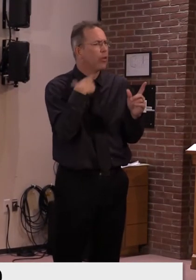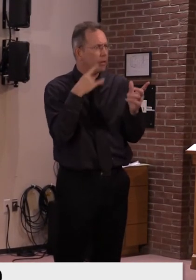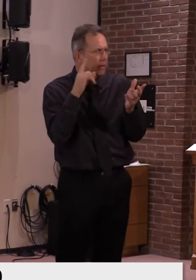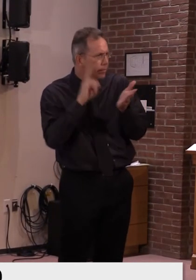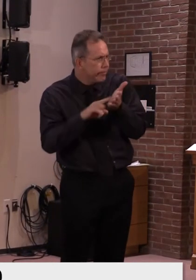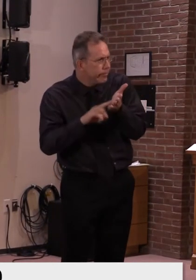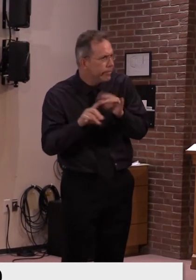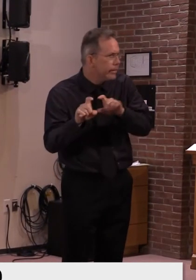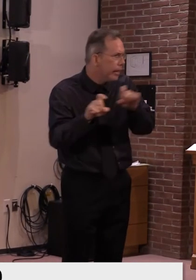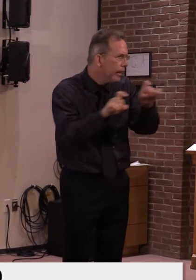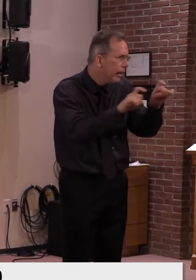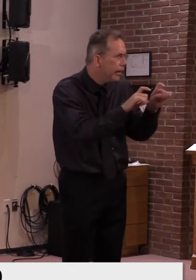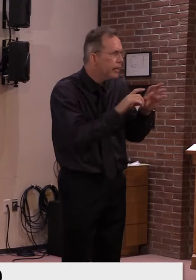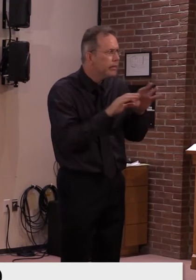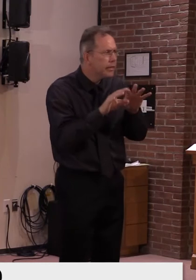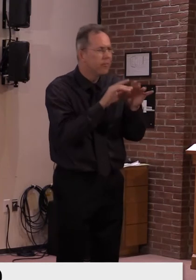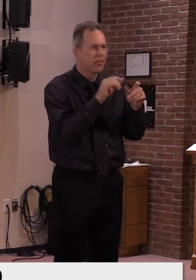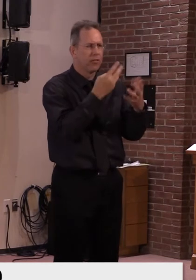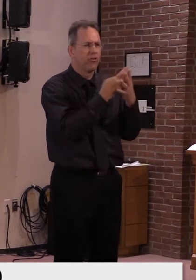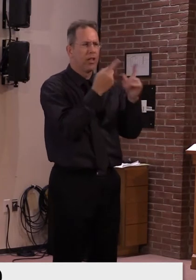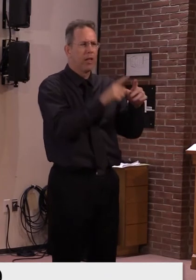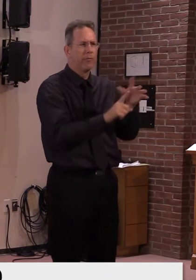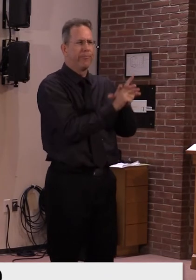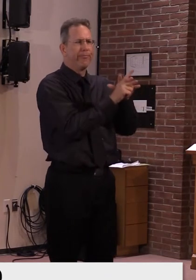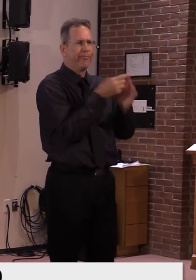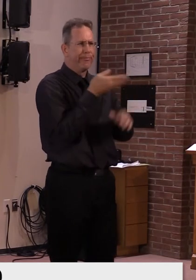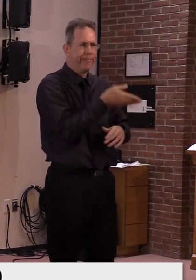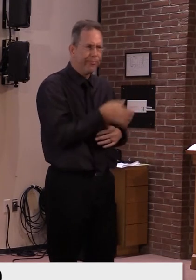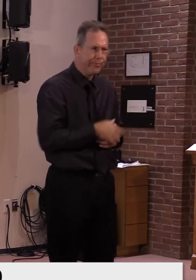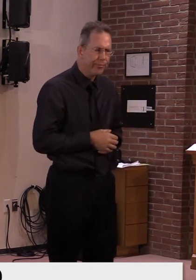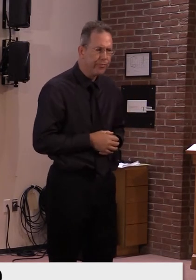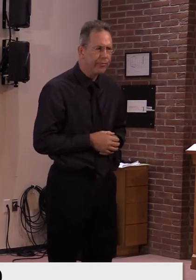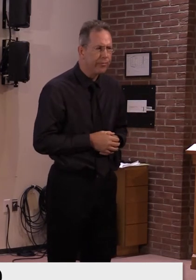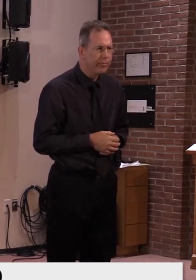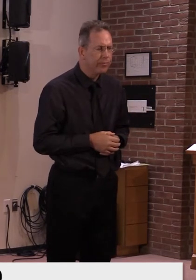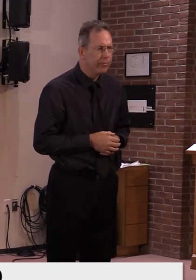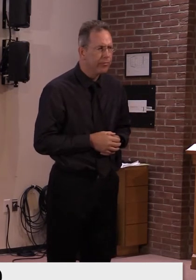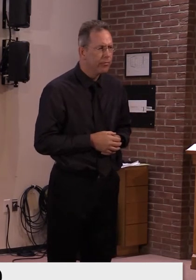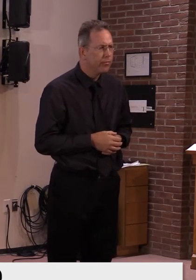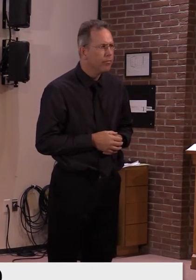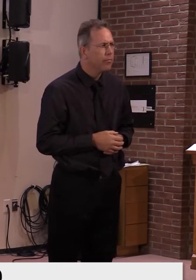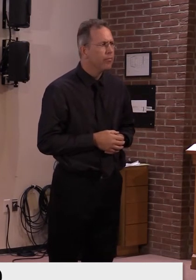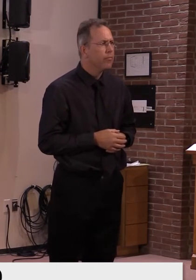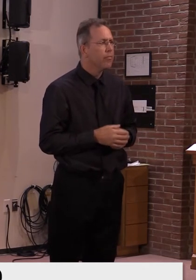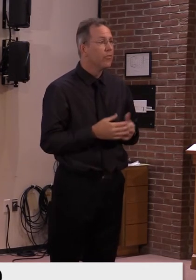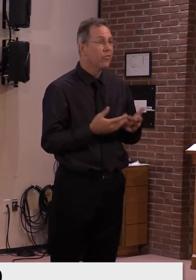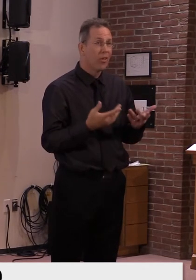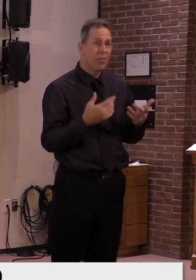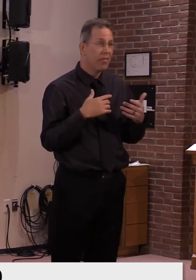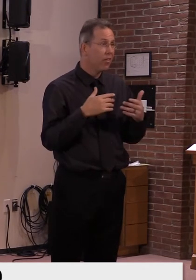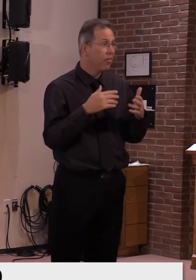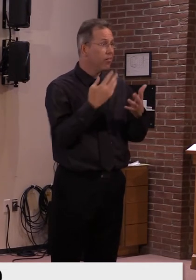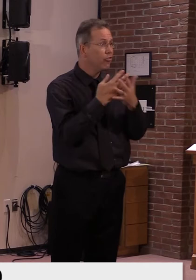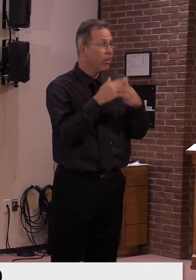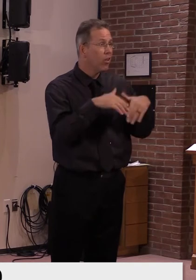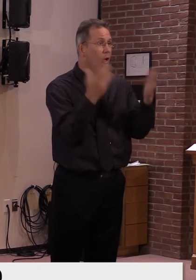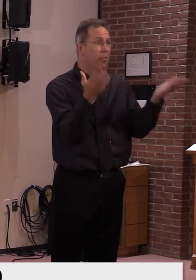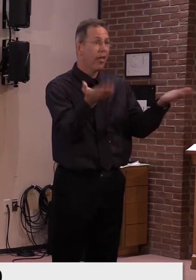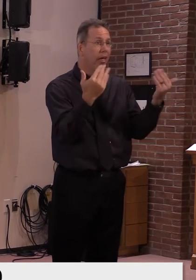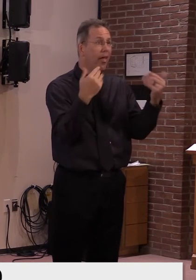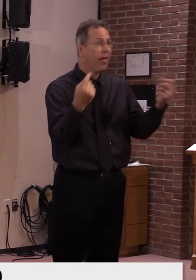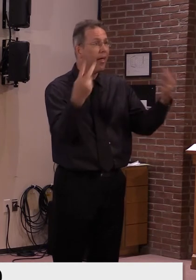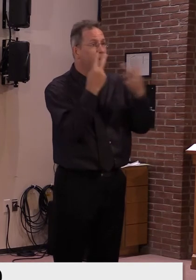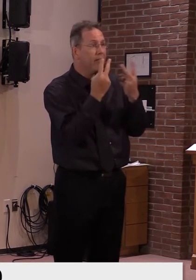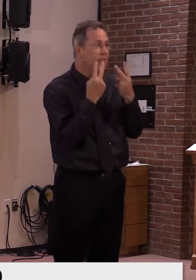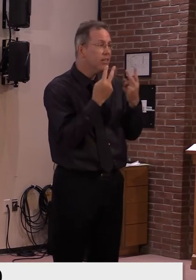um, we're going to be very, very cautious of how we open up our, back up